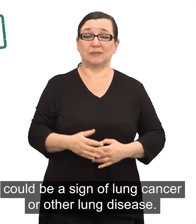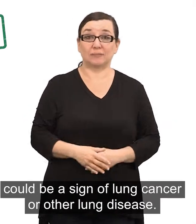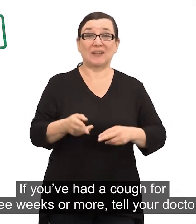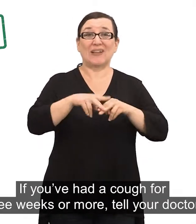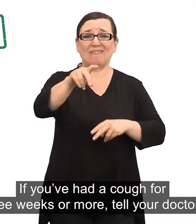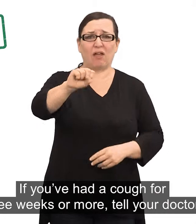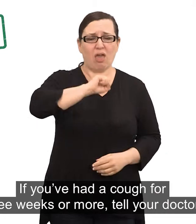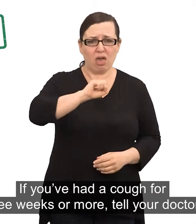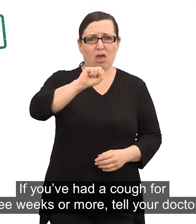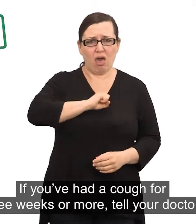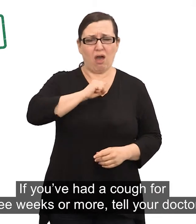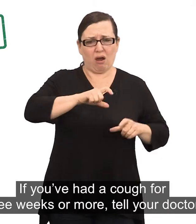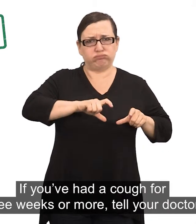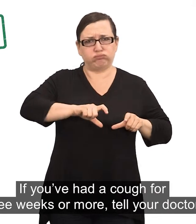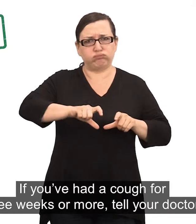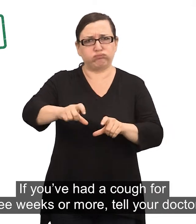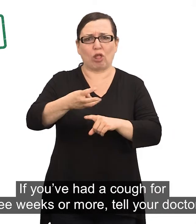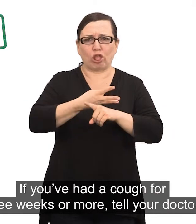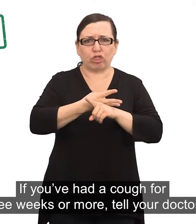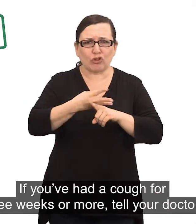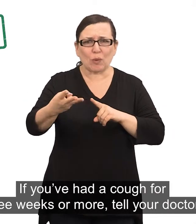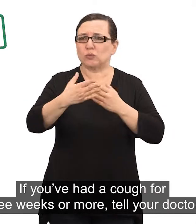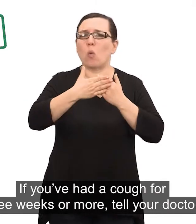If you've had a cough for three weeks or more, tell your doctor.